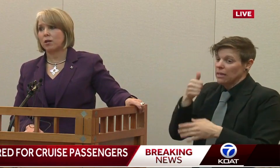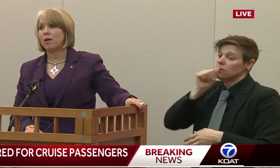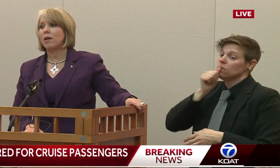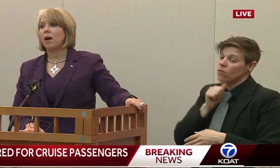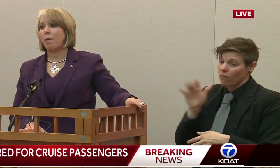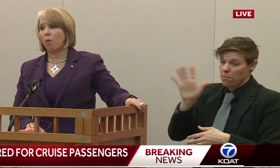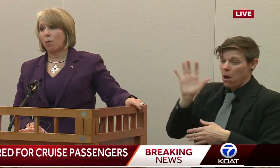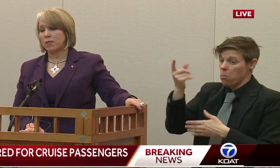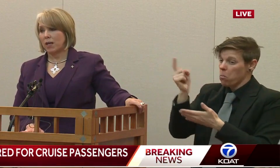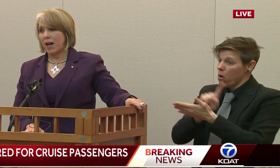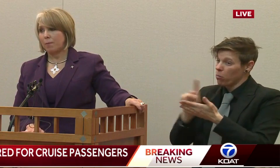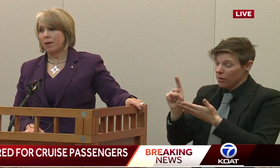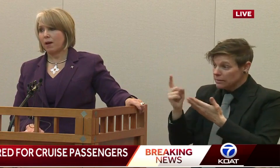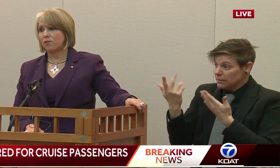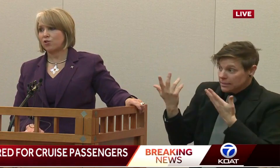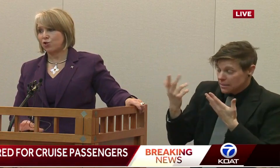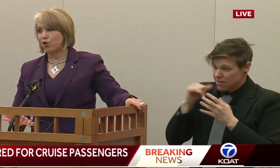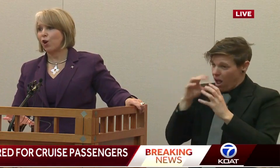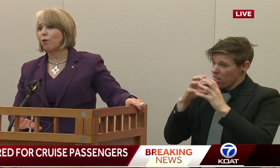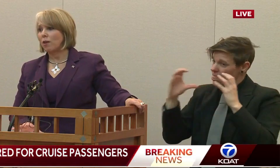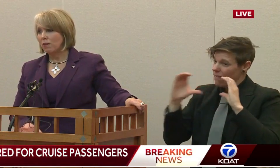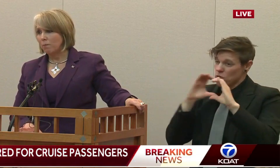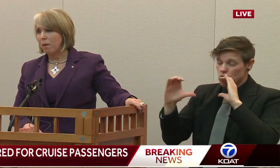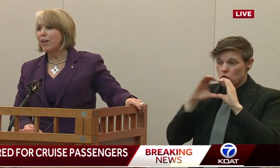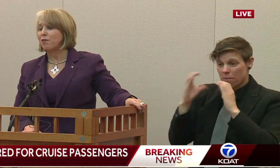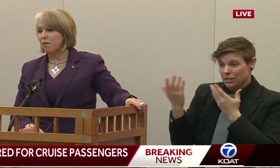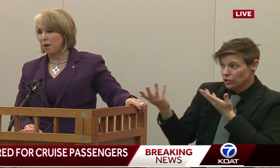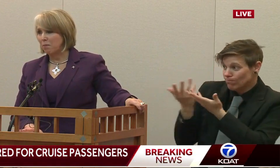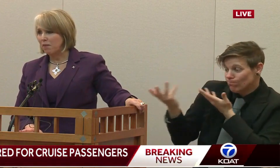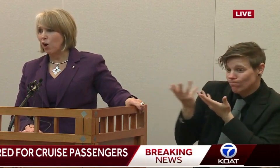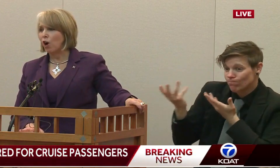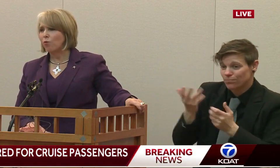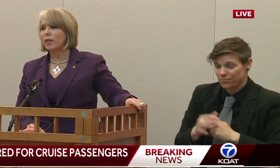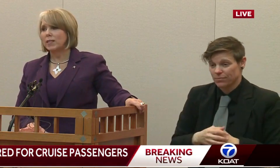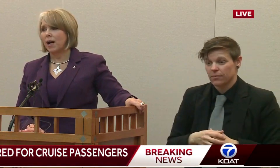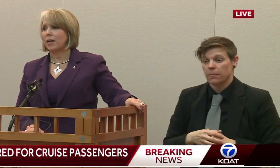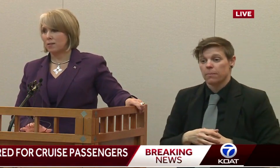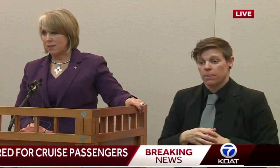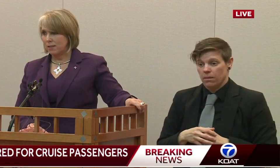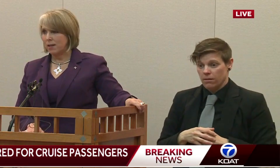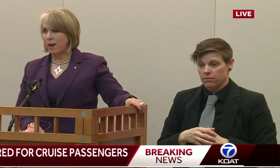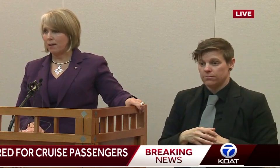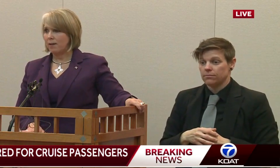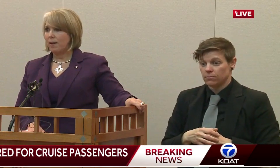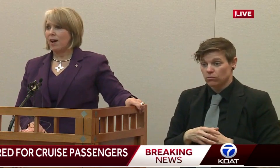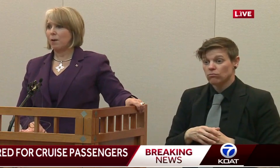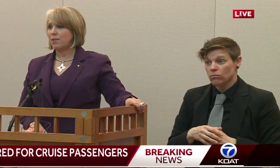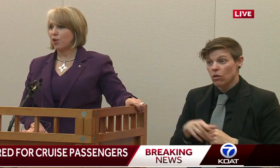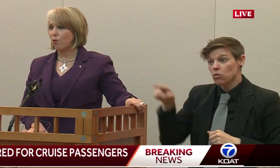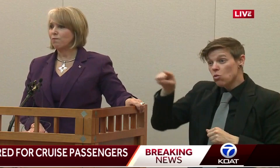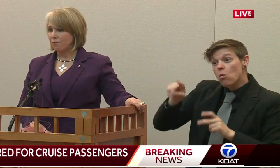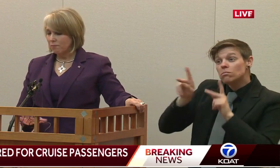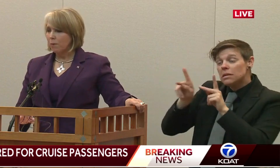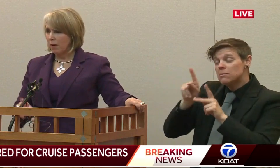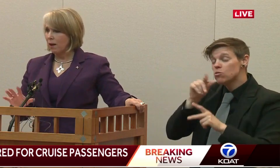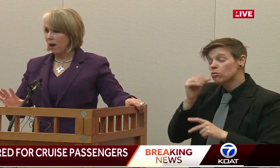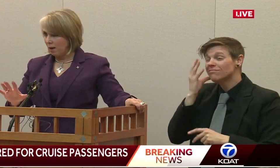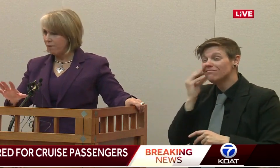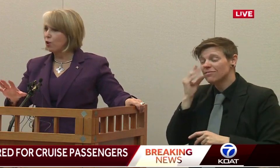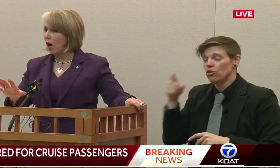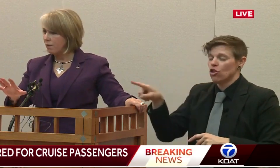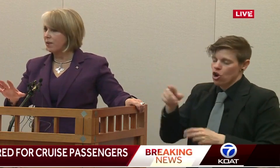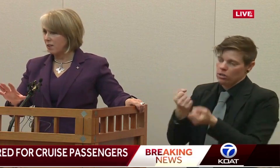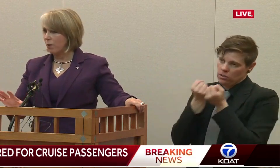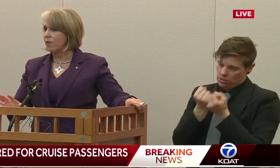information about what was going to happen next. And just know many of them are really tired today. But